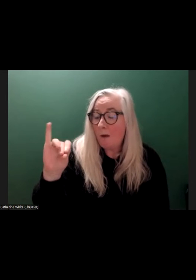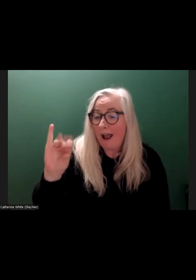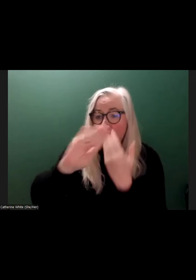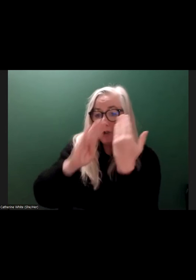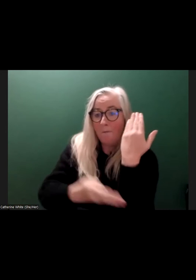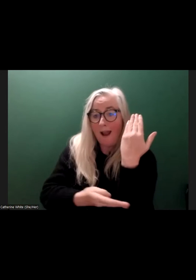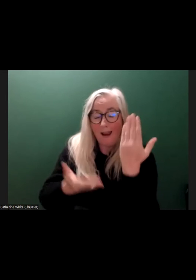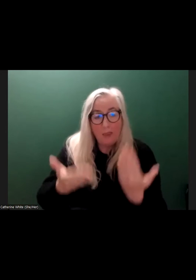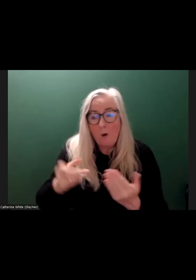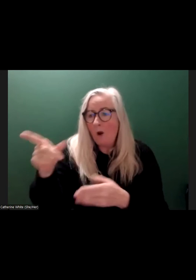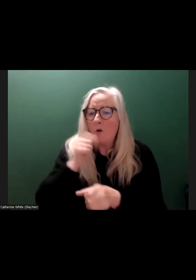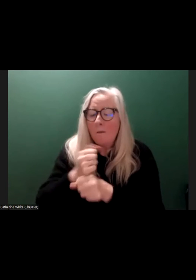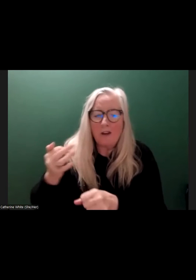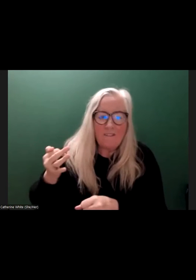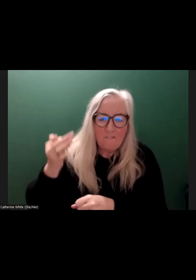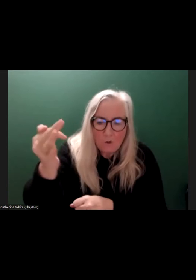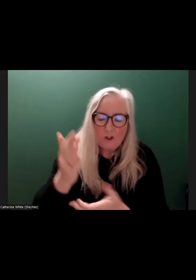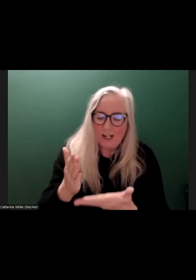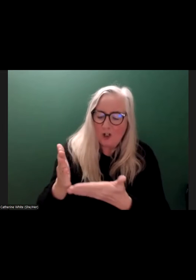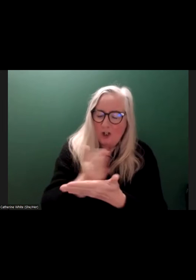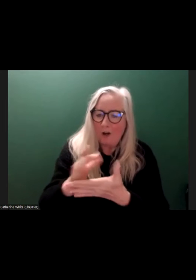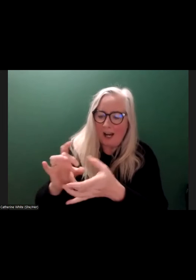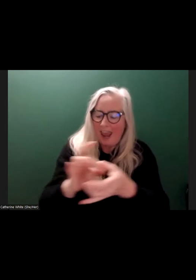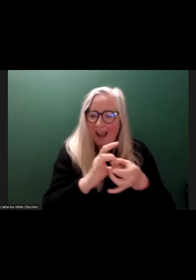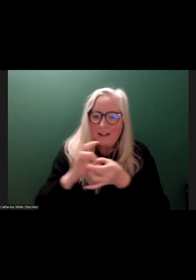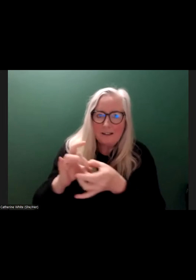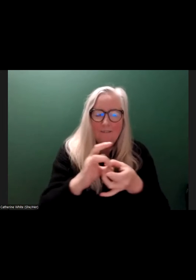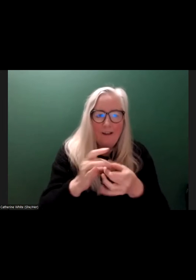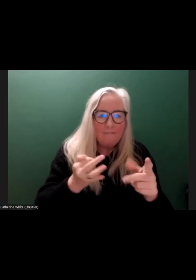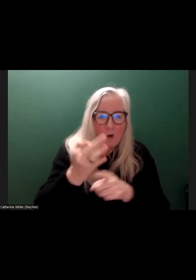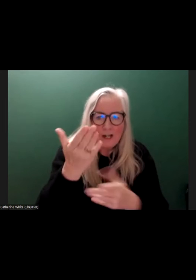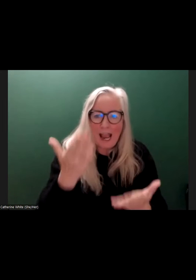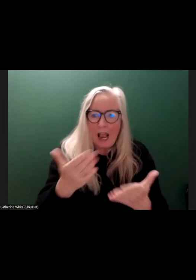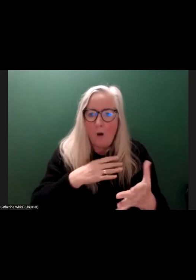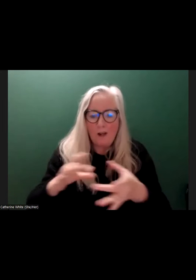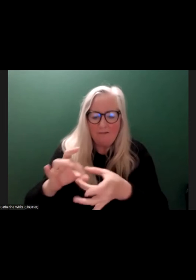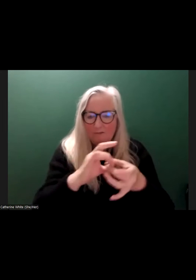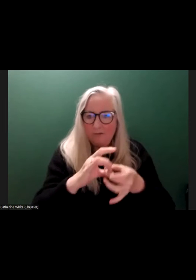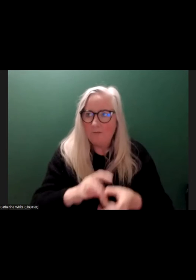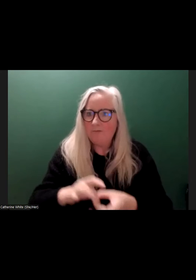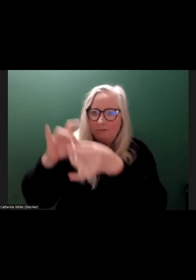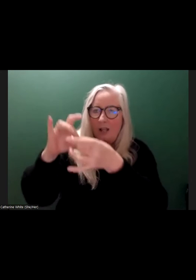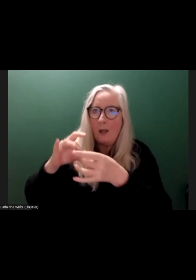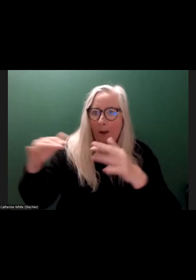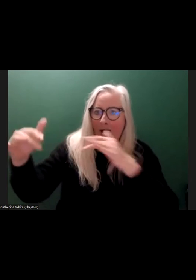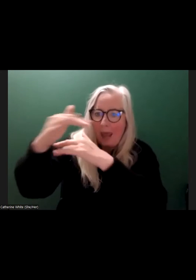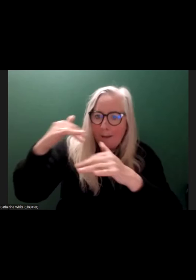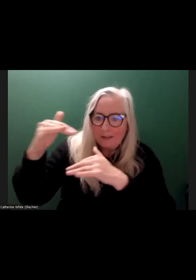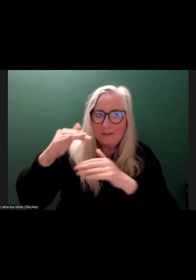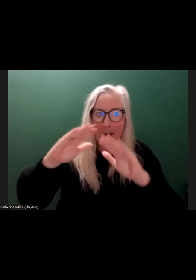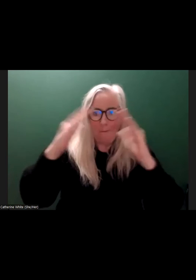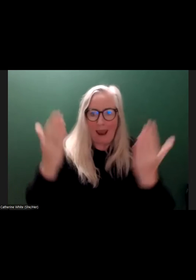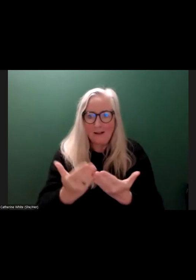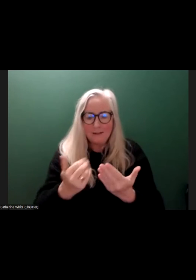talk about our future, about our sheer collective future as humans on this planet and how we interact with our climate and our planet, our home. So